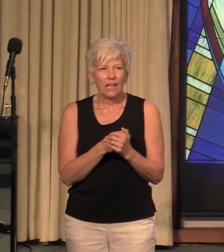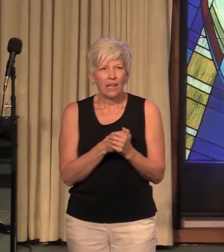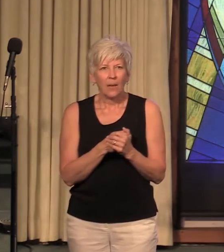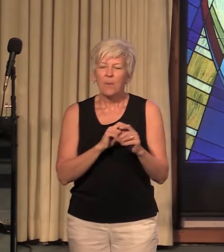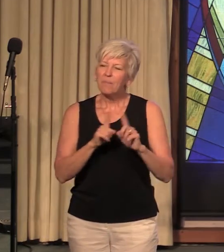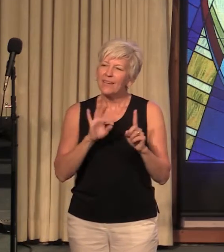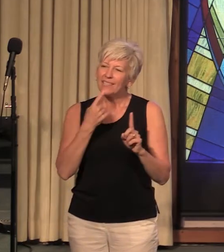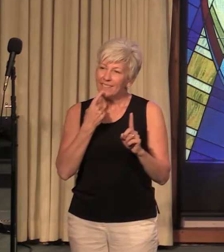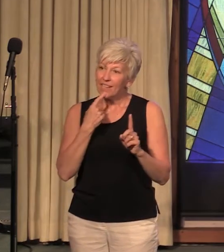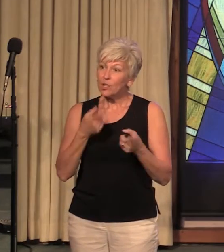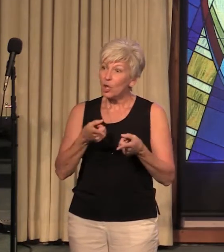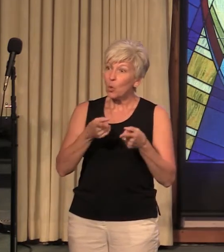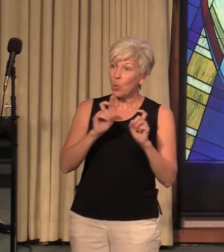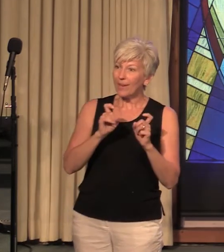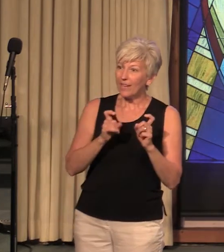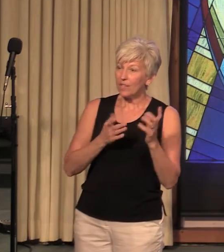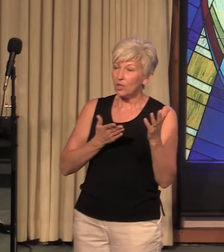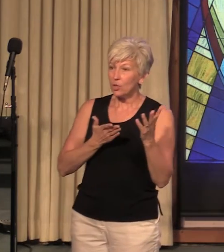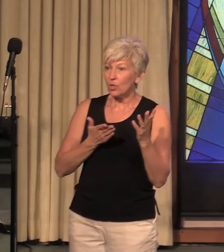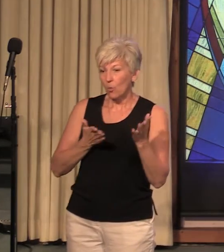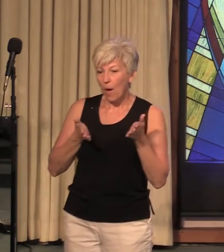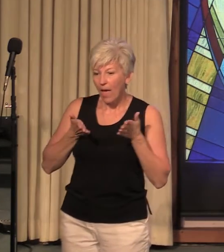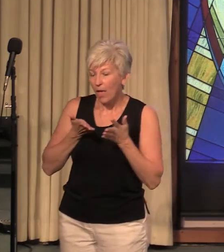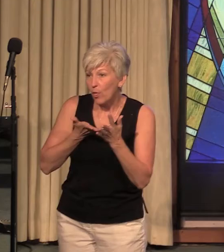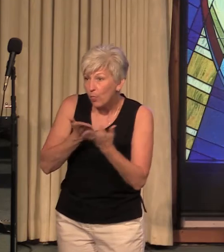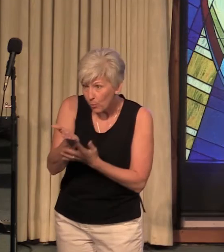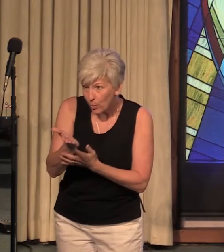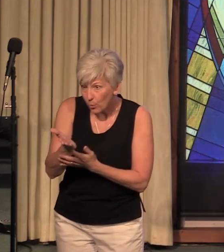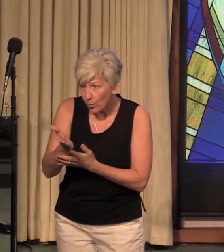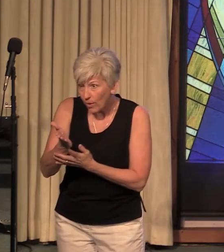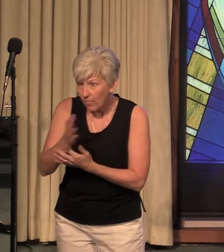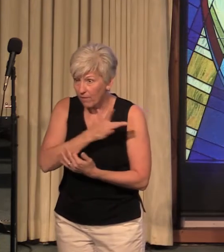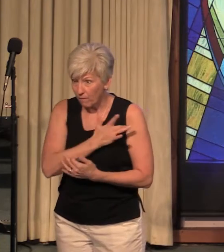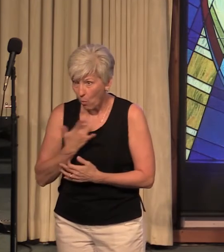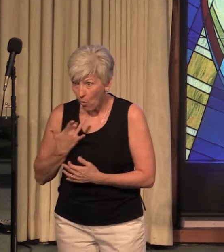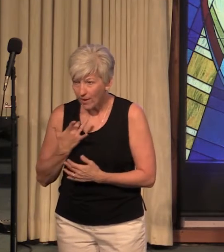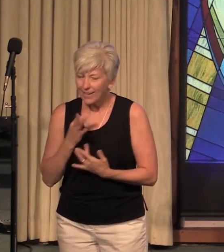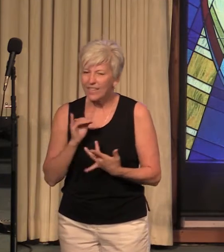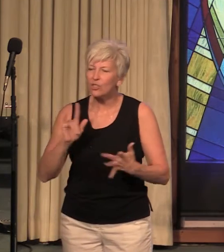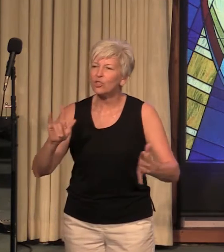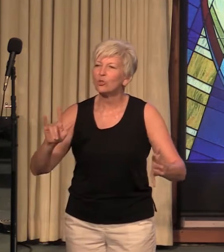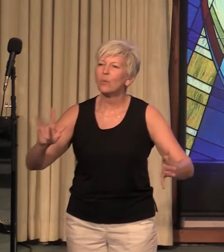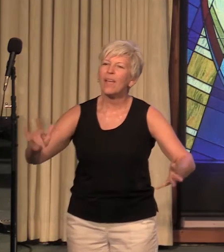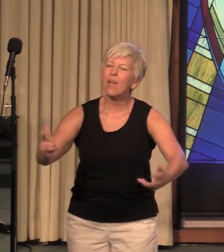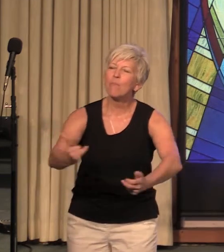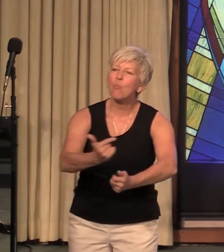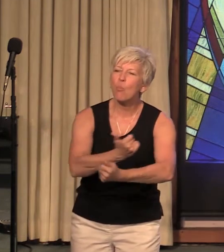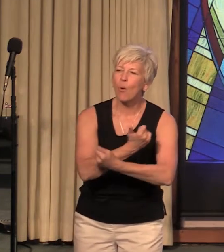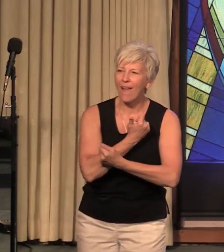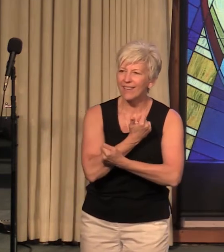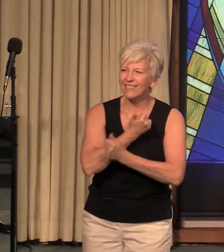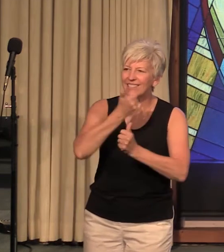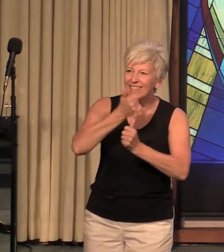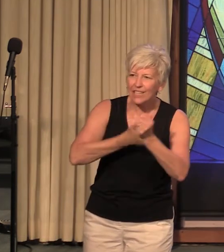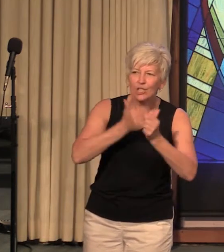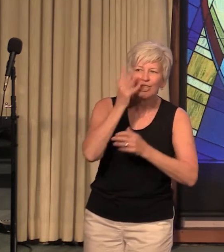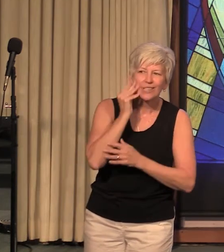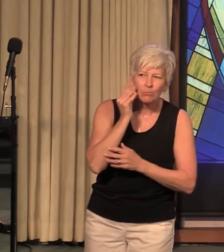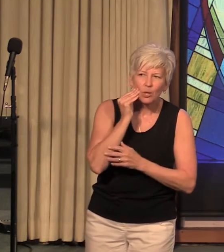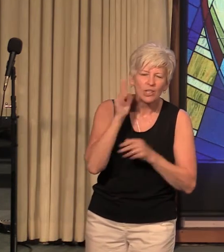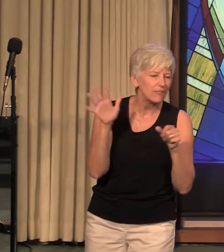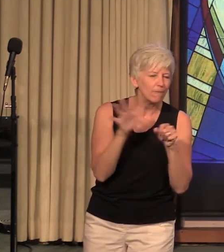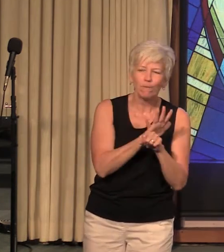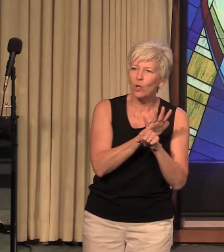he says the quickest way through the void is to embrace each experience fully and then let it